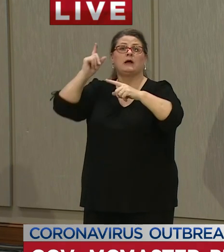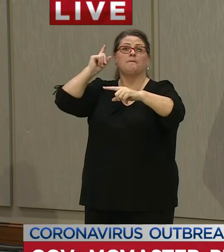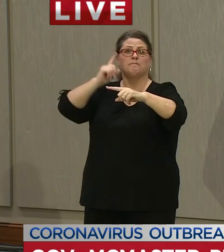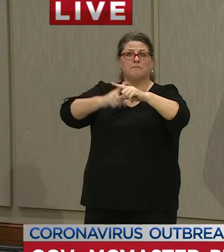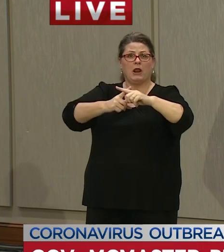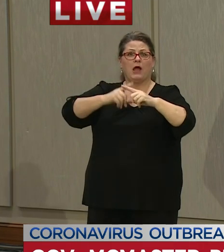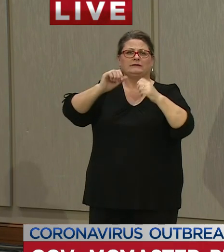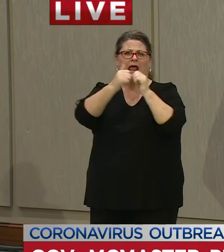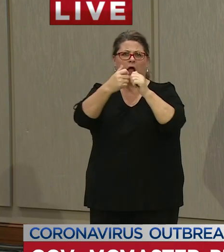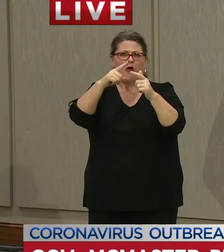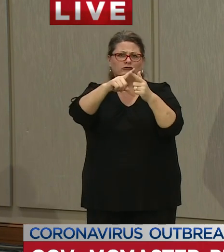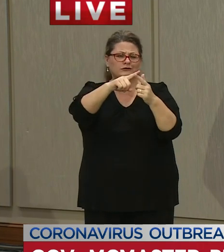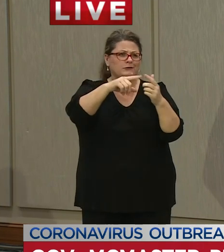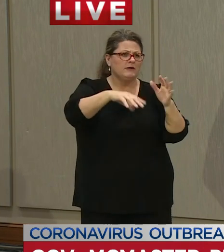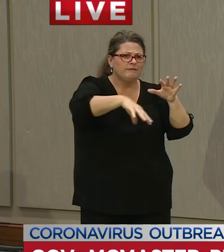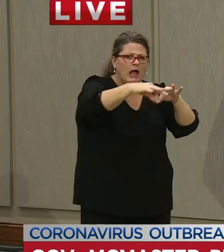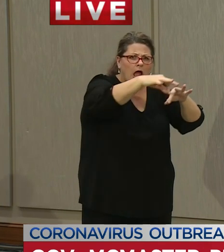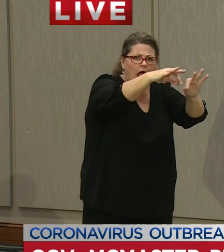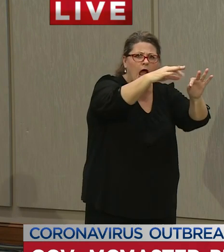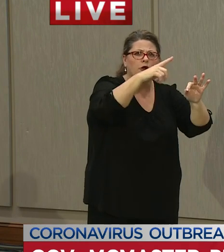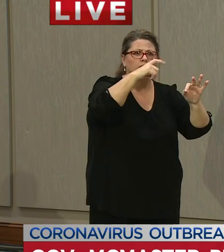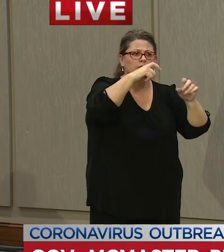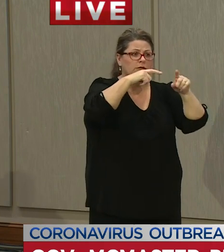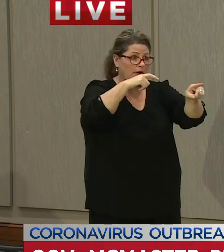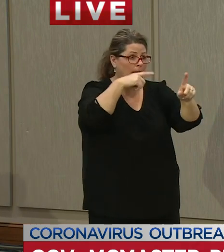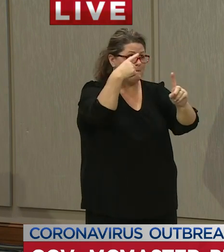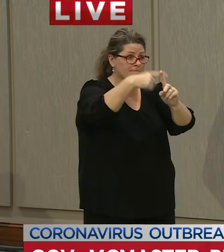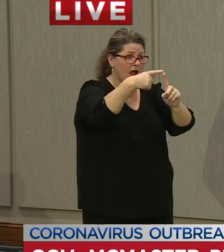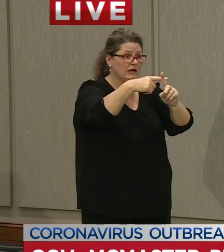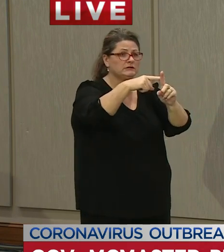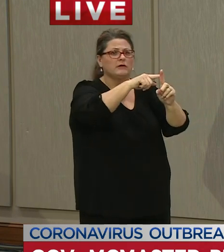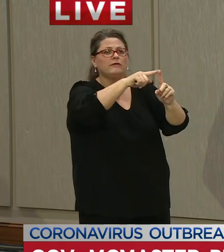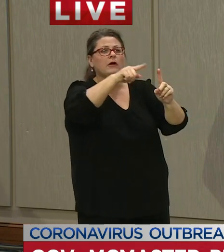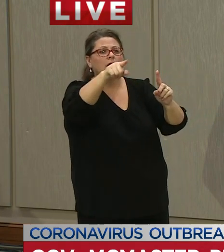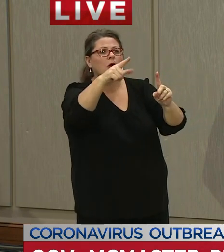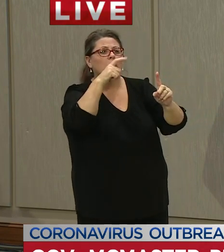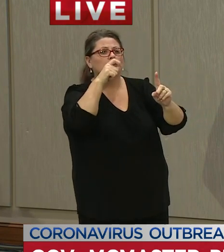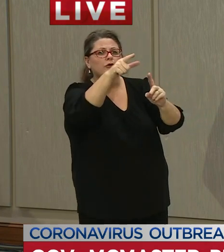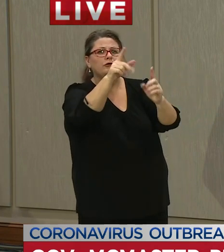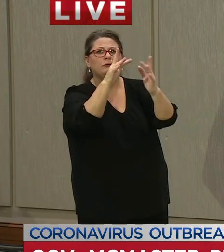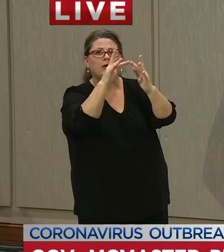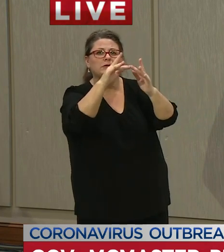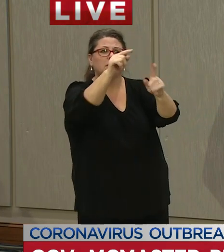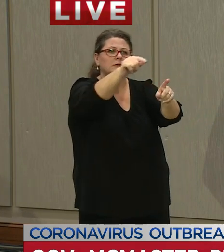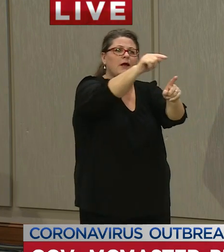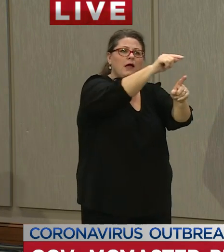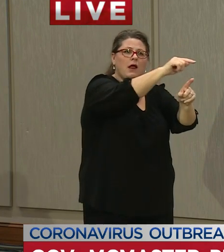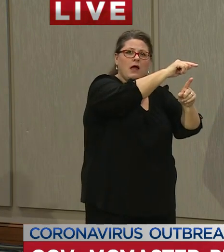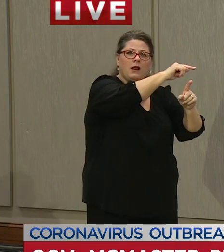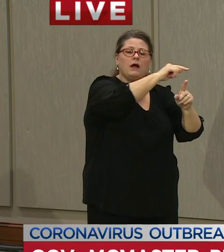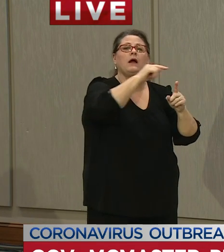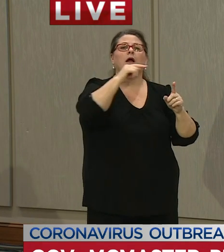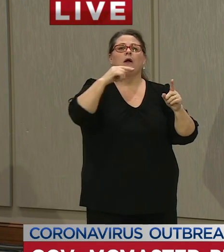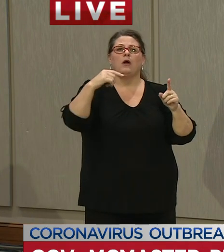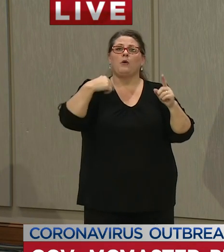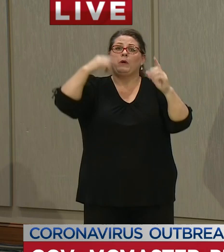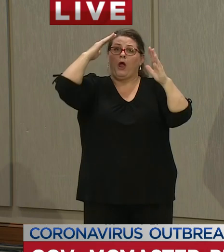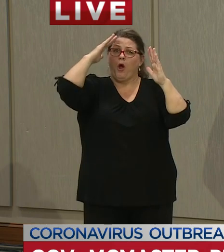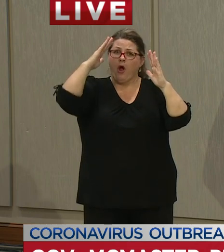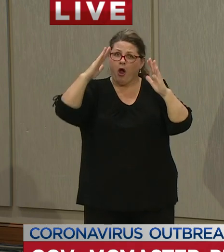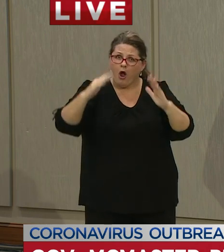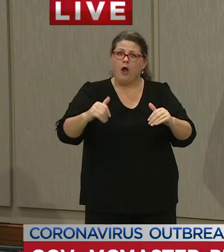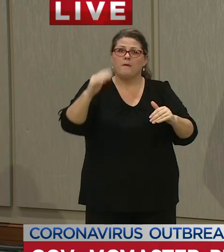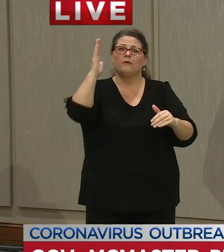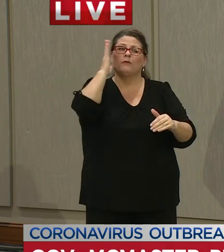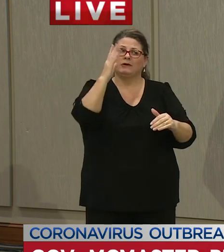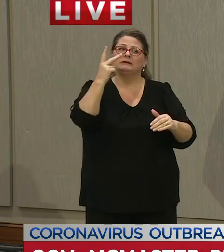contact tracing of those people who test test positive we will expect to see a lot more numbers of positive